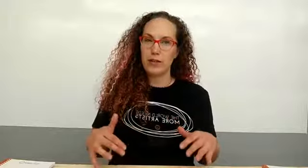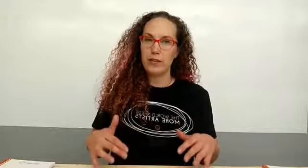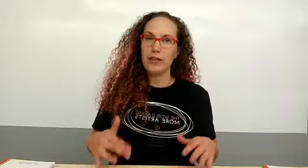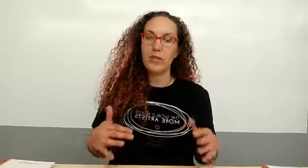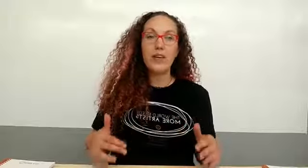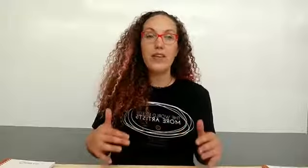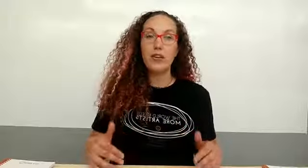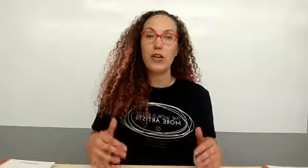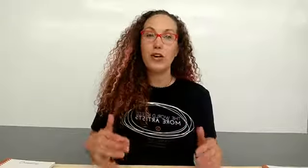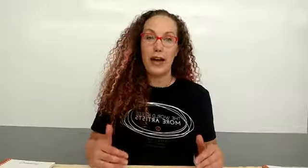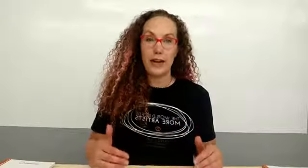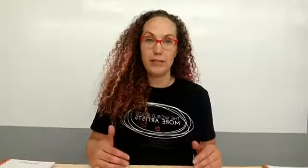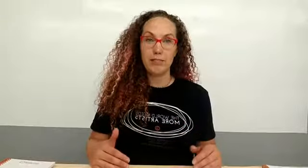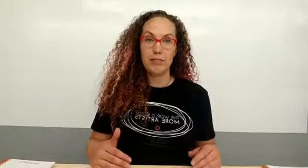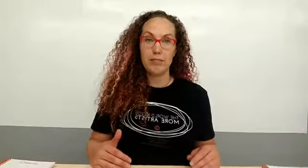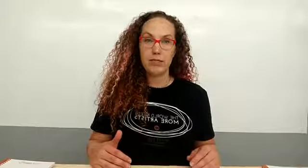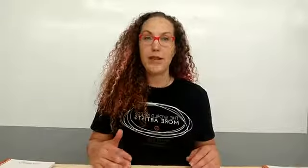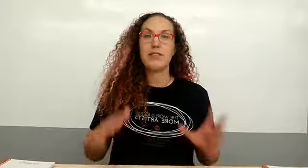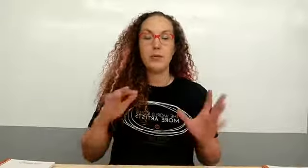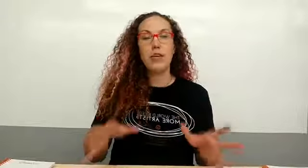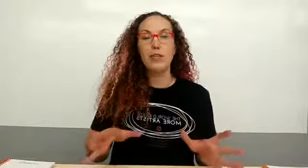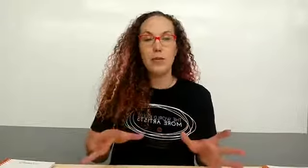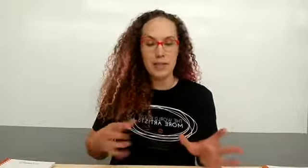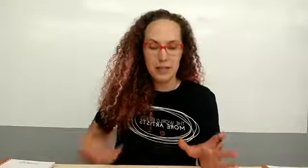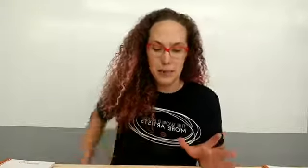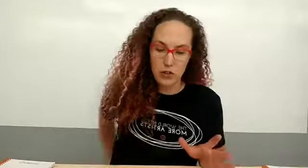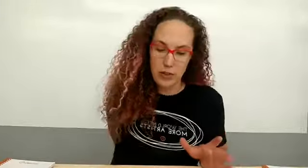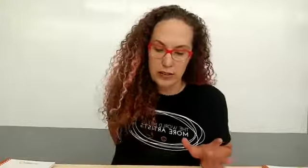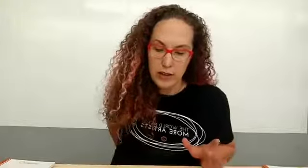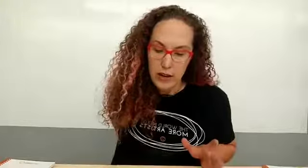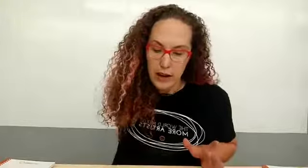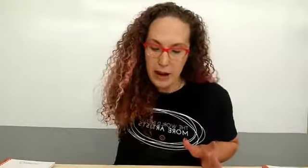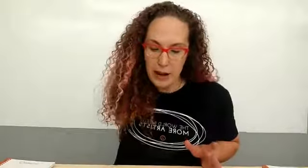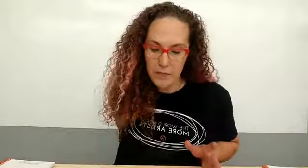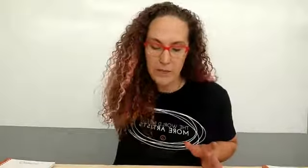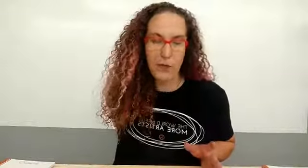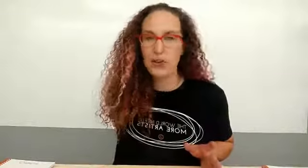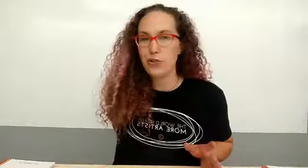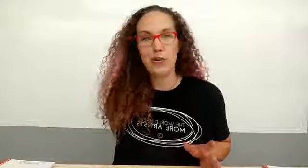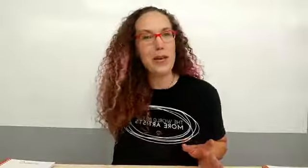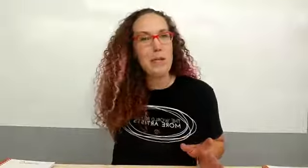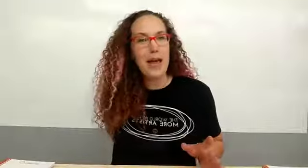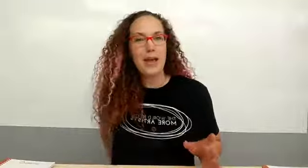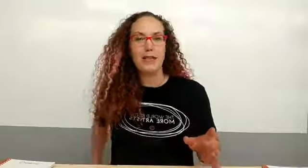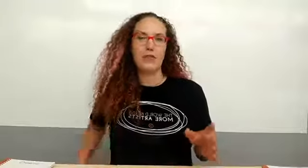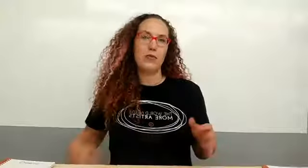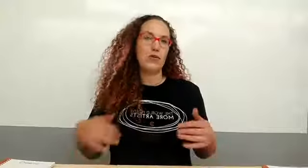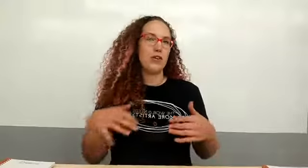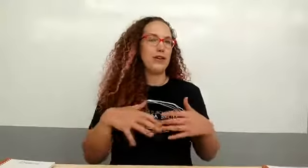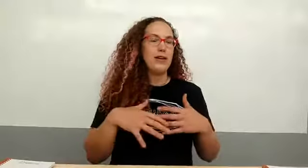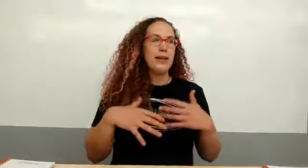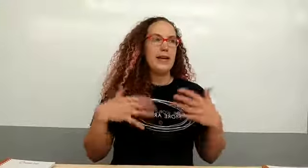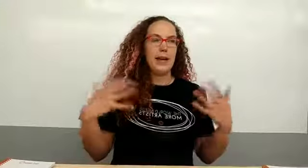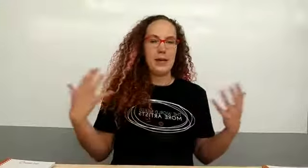because we have learned a lot okay so we'll give you our best tips and tricks um for controlling the mess for um